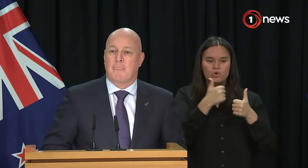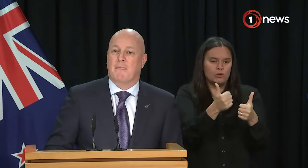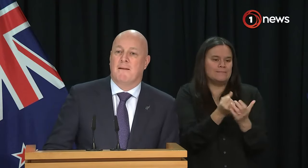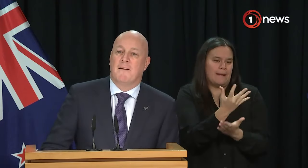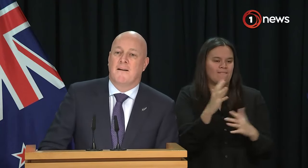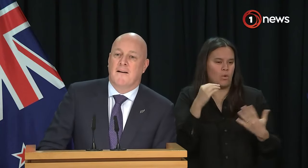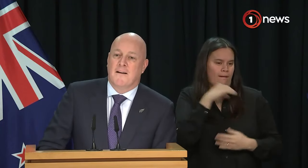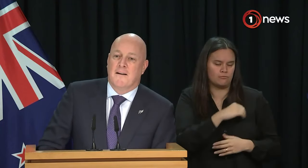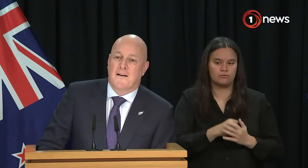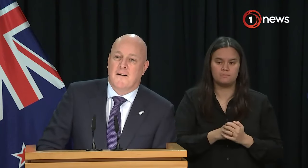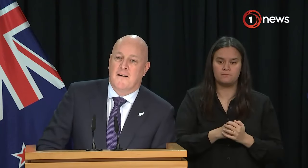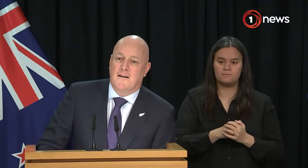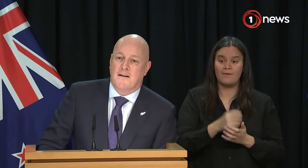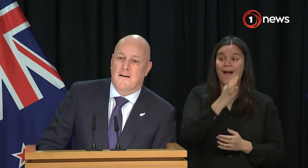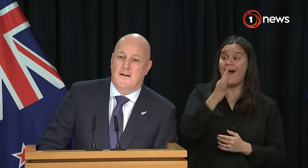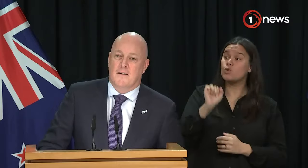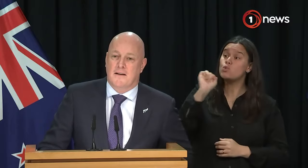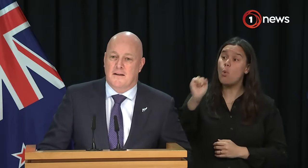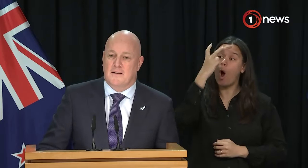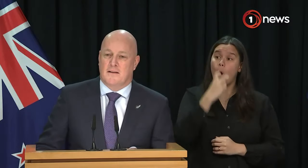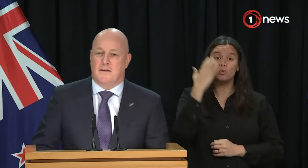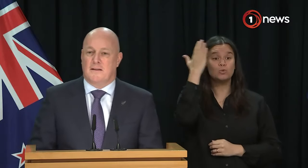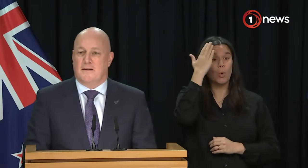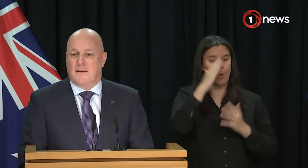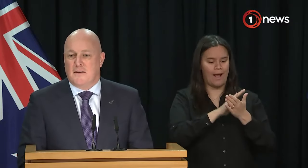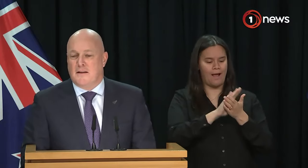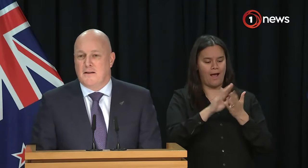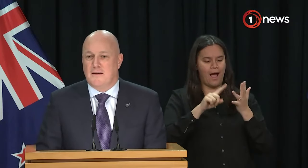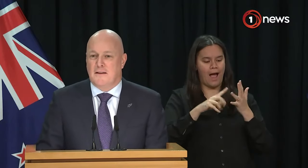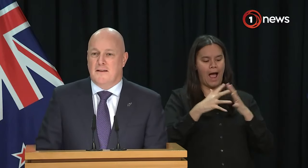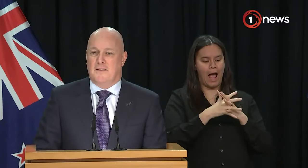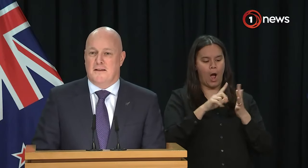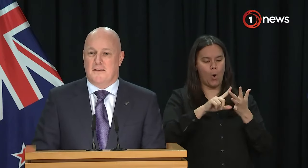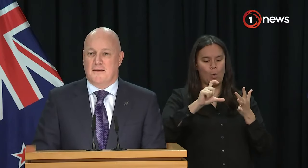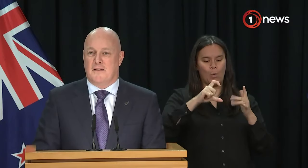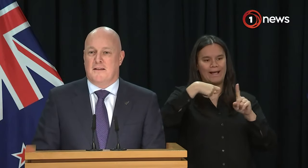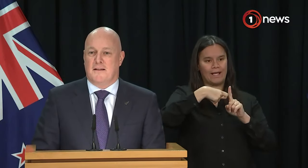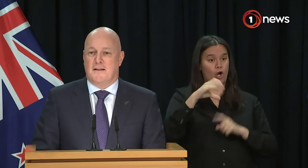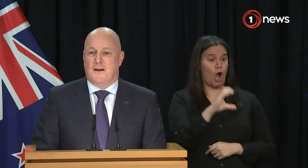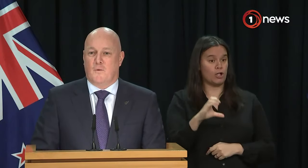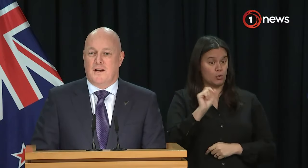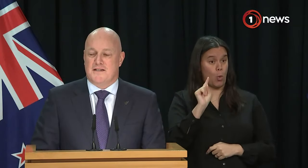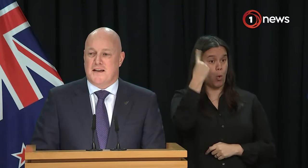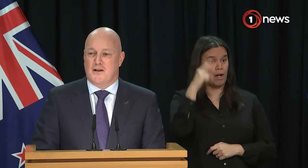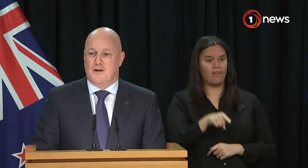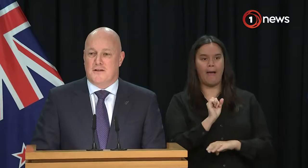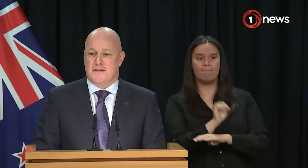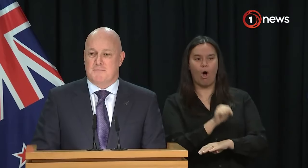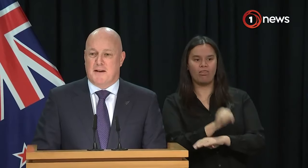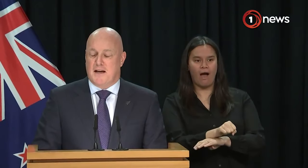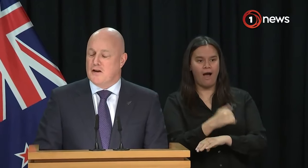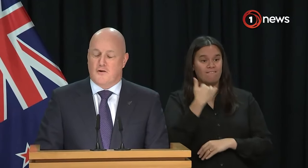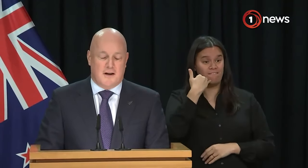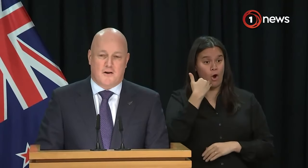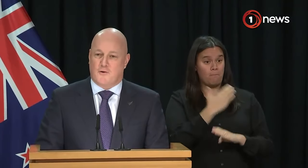I'm going to say your own former school Howard College is not using the phone ban. What do you make of that? Well, I'll just say to you,